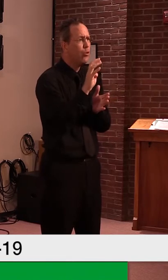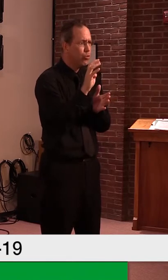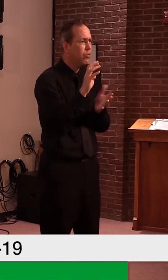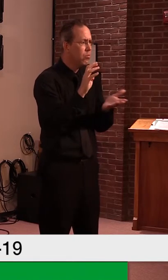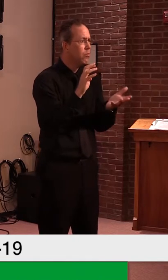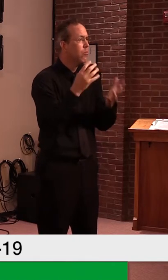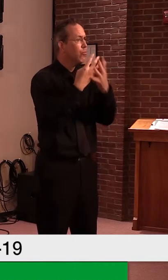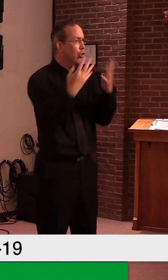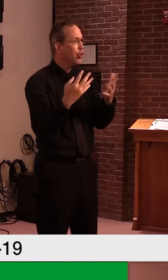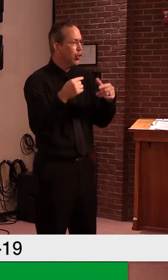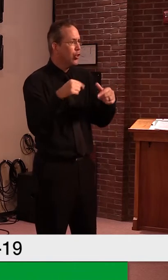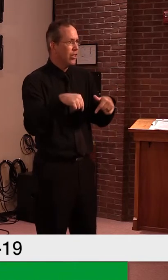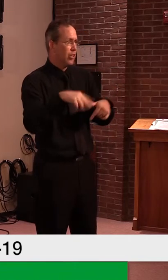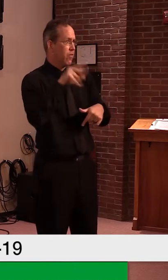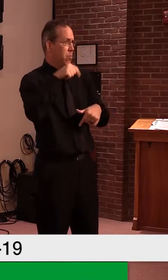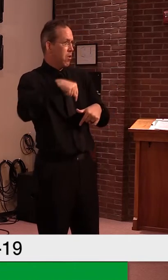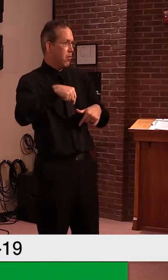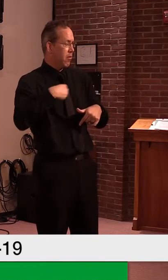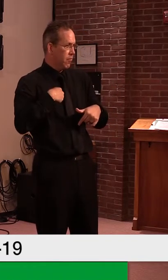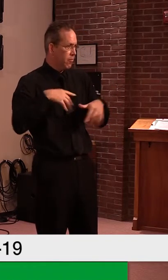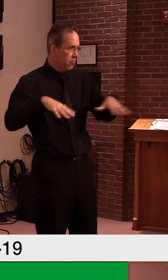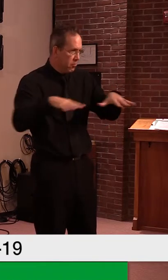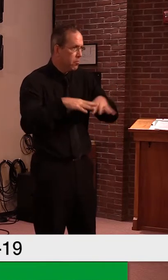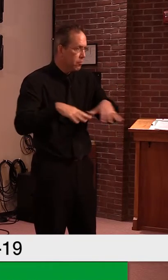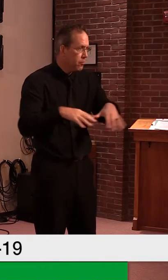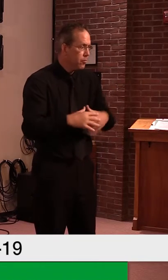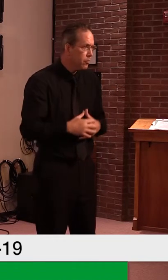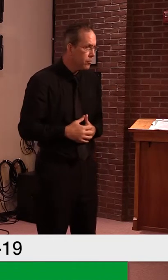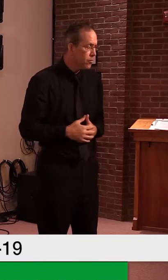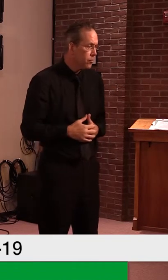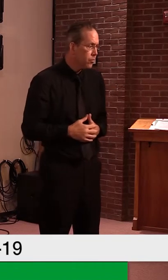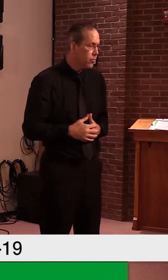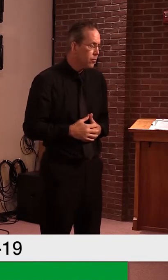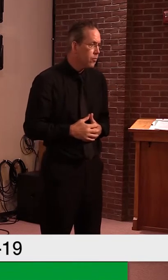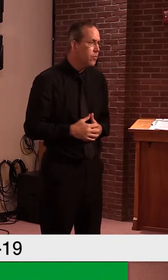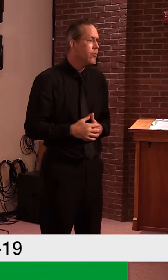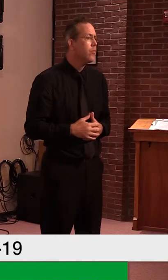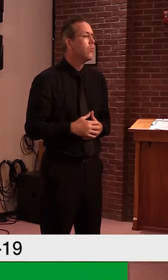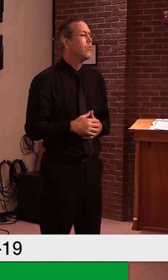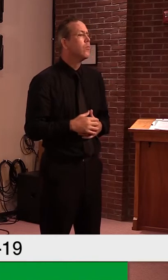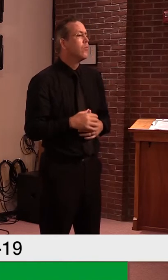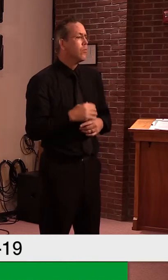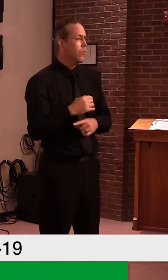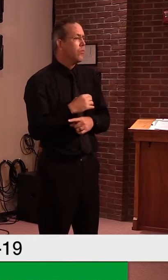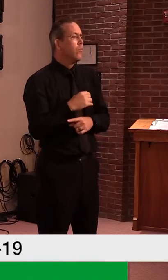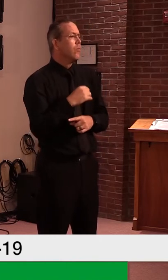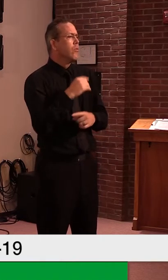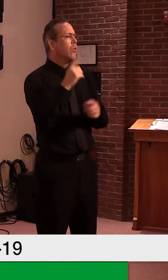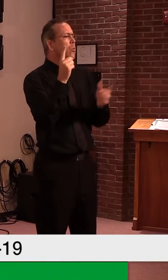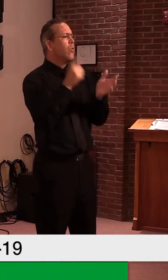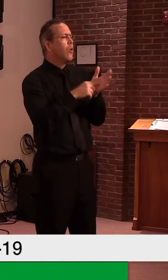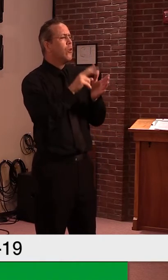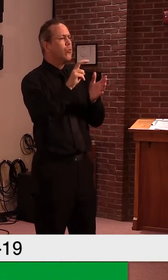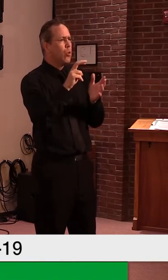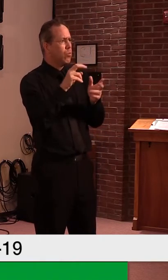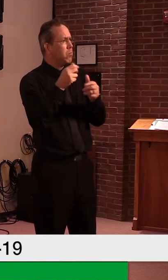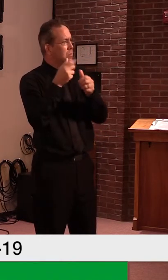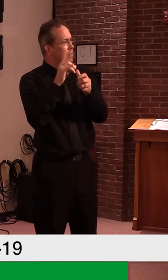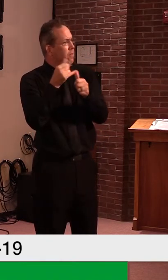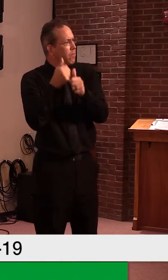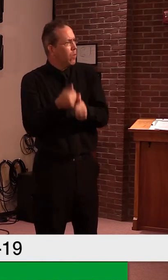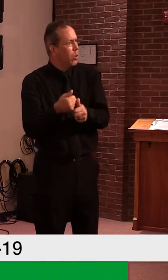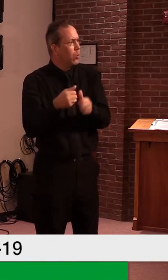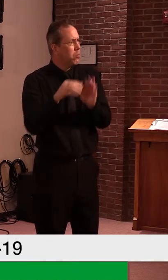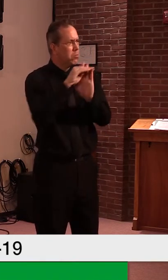of those approximately 1200 or 86% are under the more strict, uh, Vermont protocol and Mississippi with its